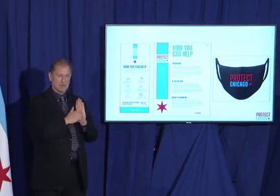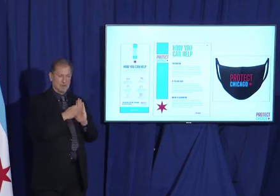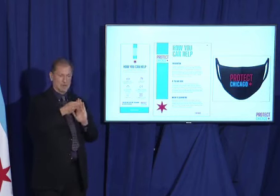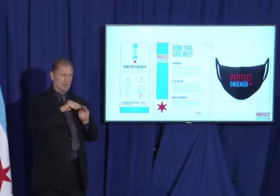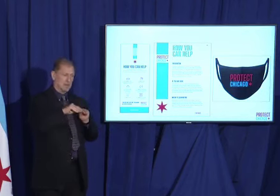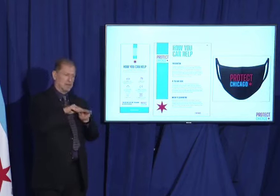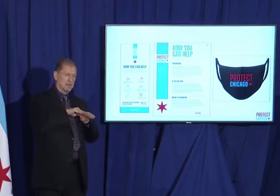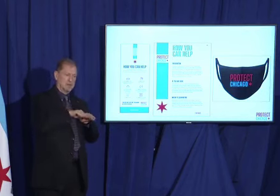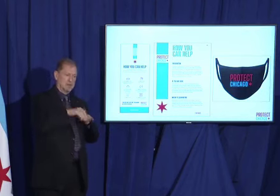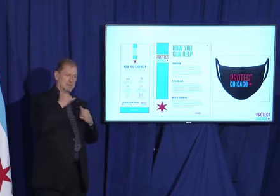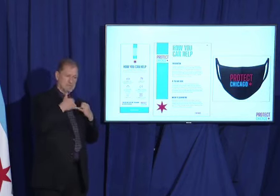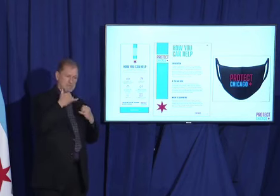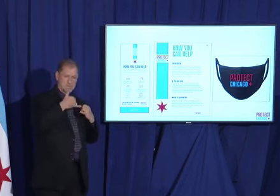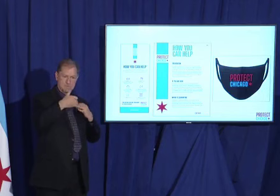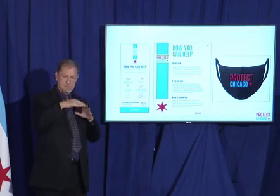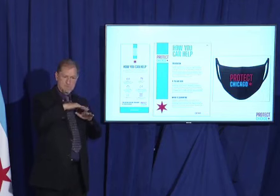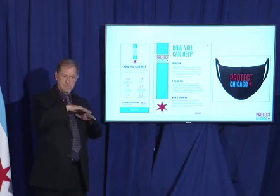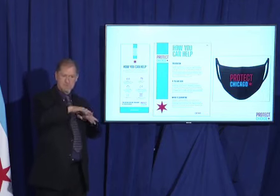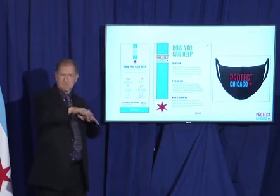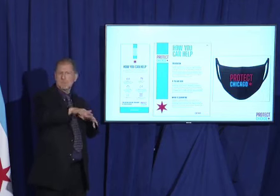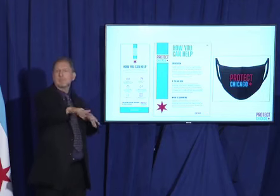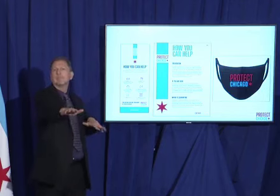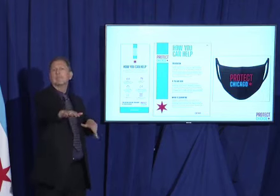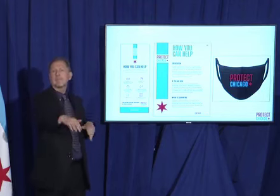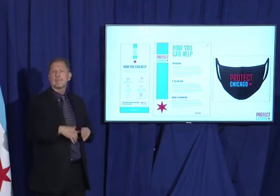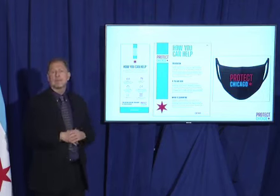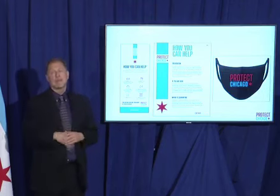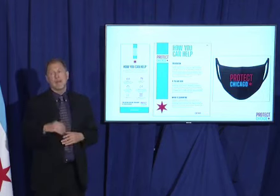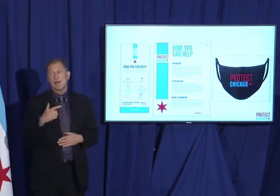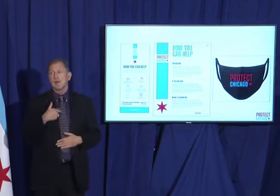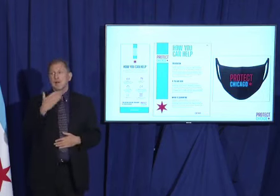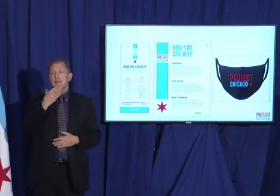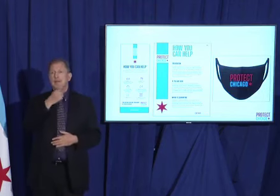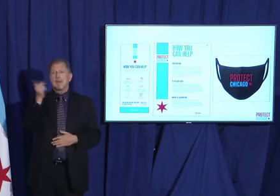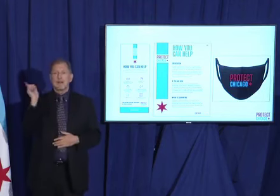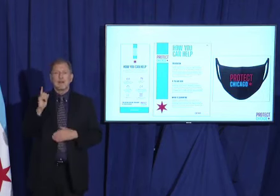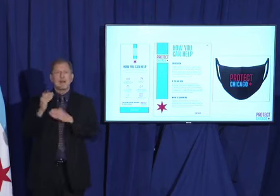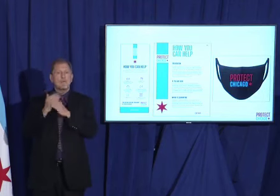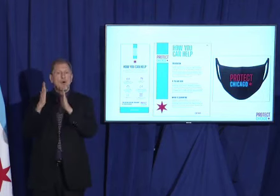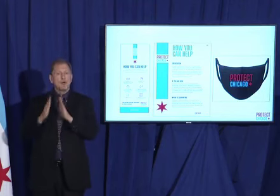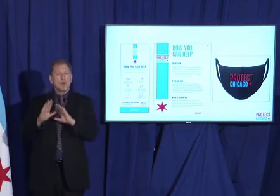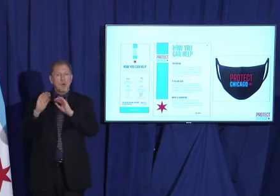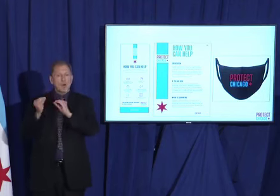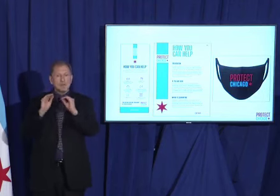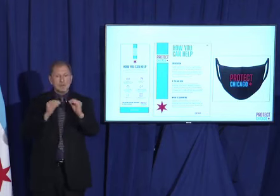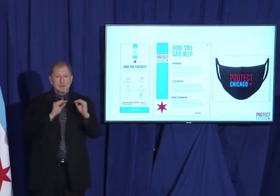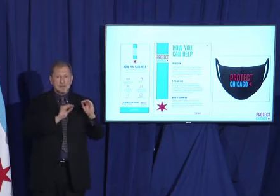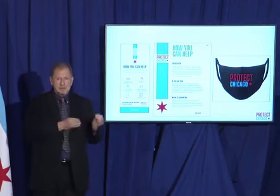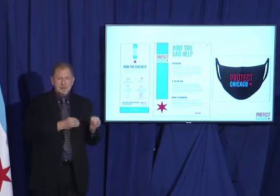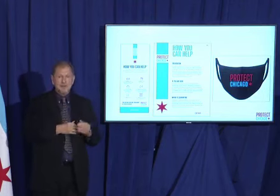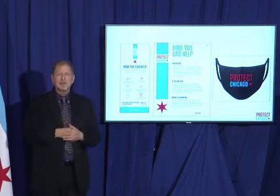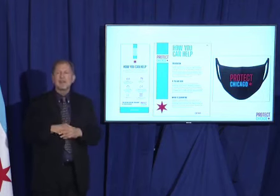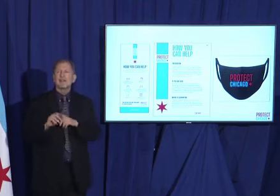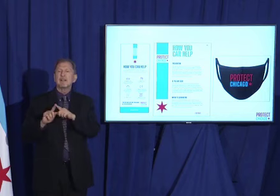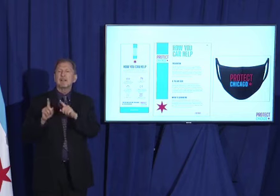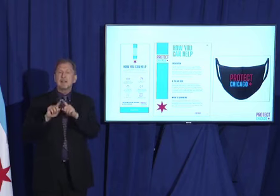And I want to thank our partners in advance for the work on this campaign. Partners like Katya Junkas and everyone in Enlace who have been